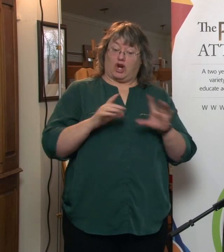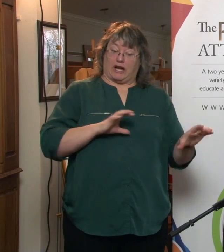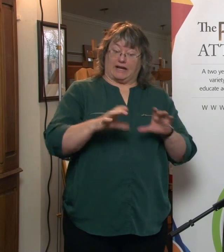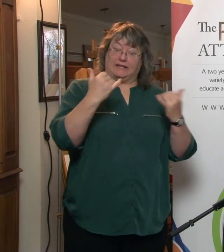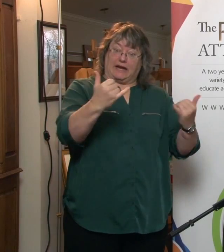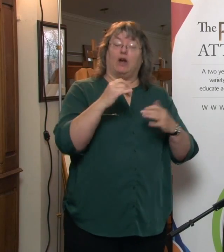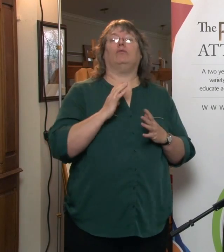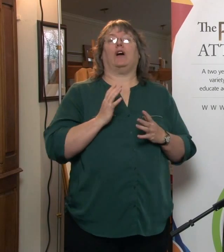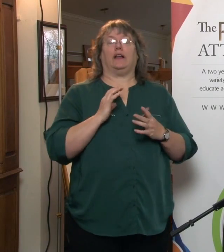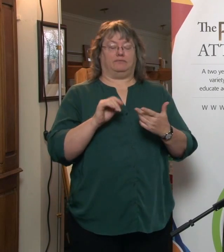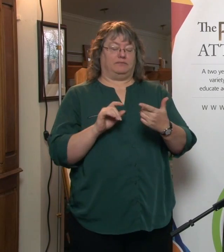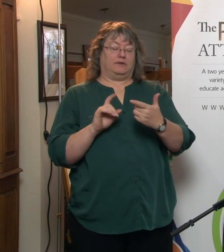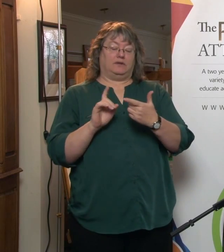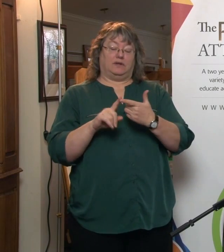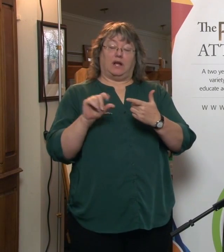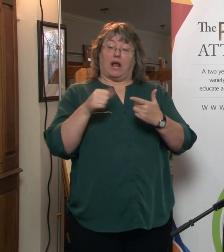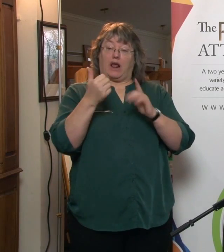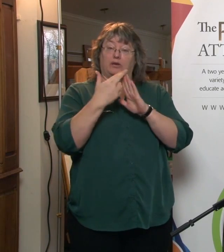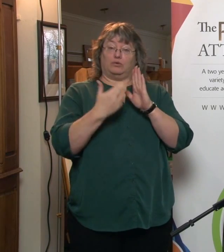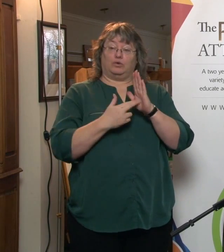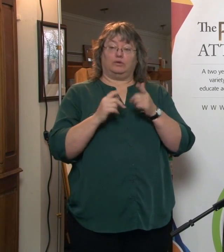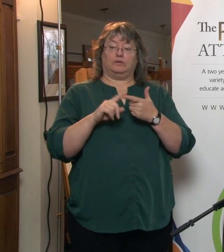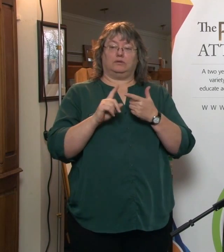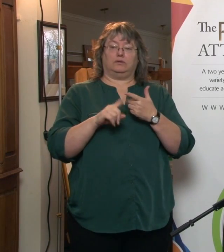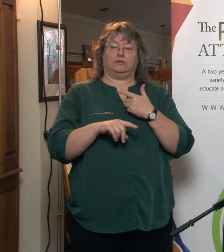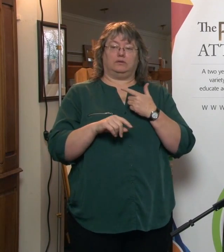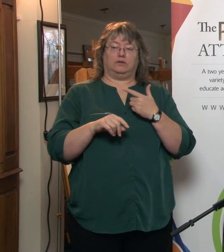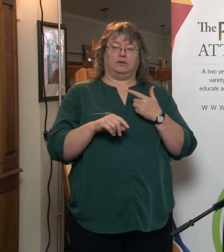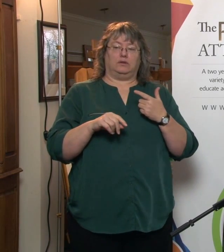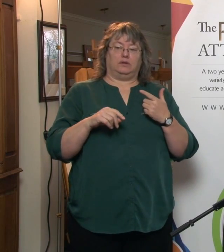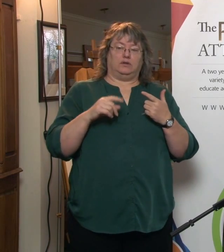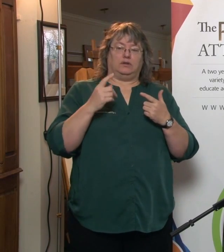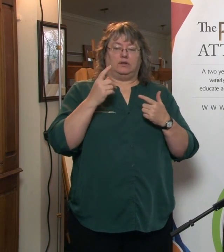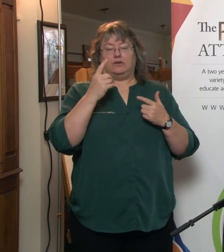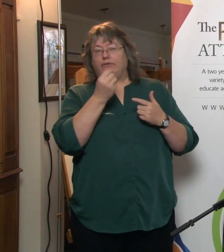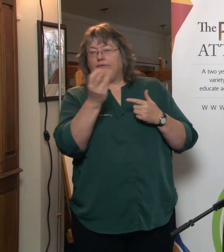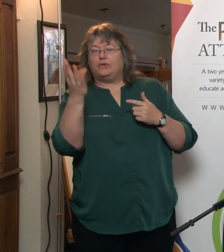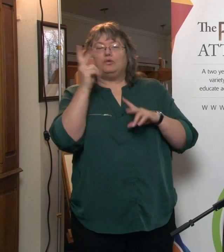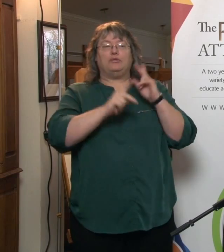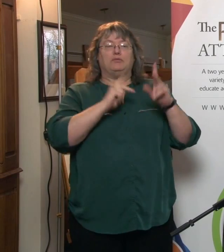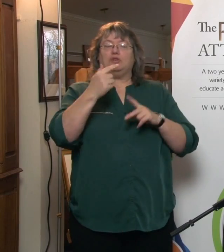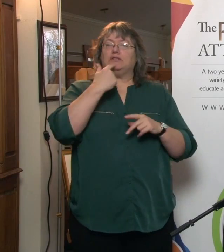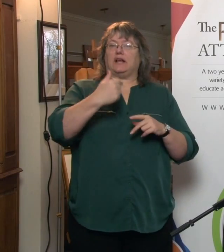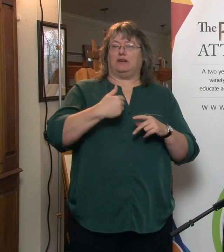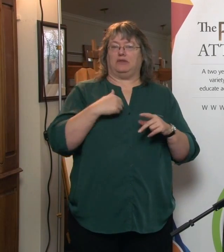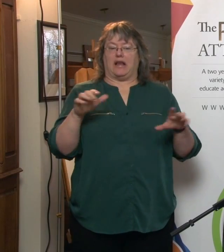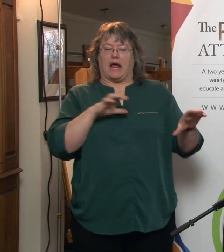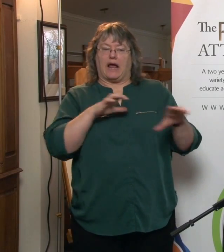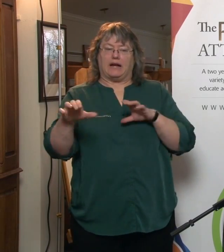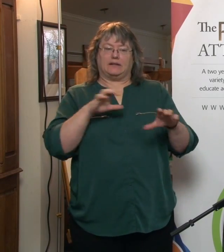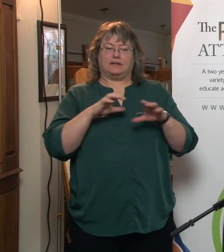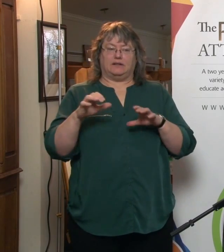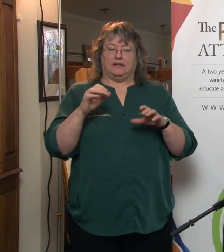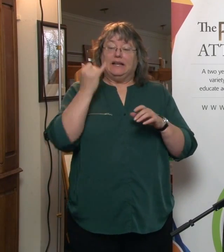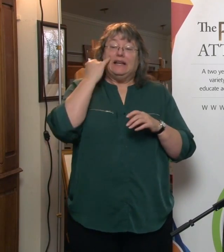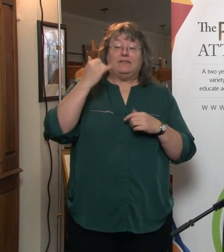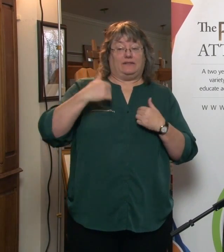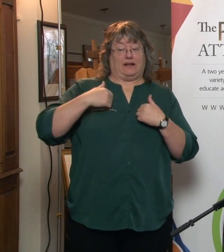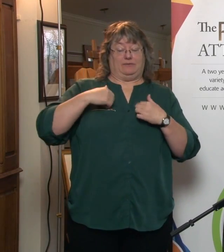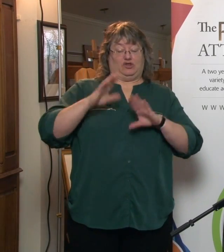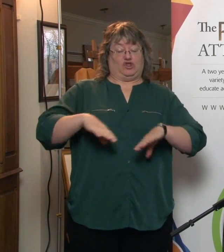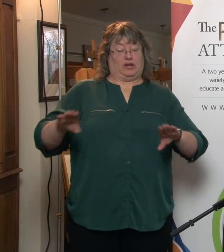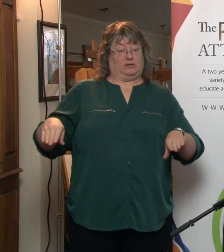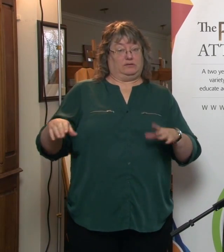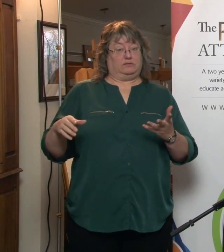great. The next one is, one or more people tell us to act. And often it's your children. We are not in daily contact